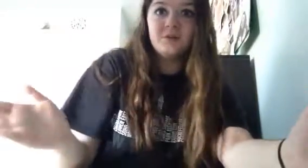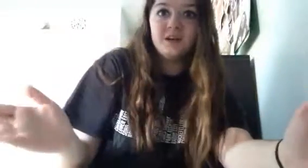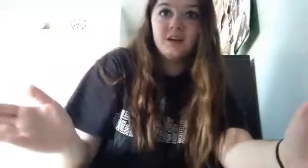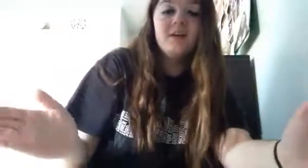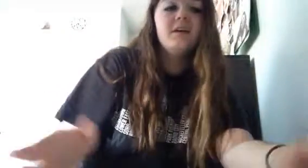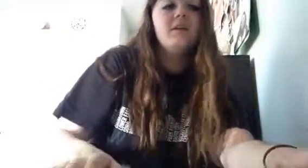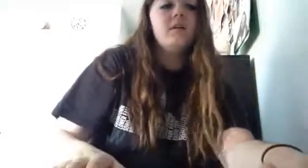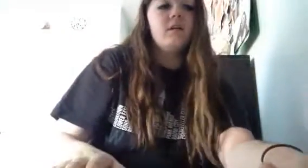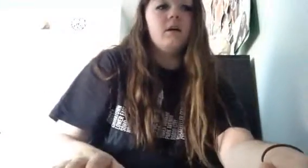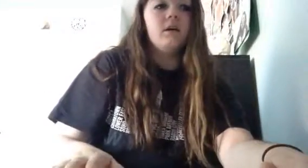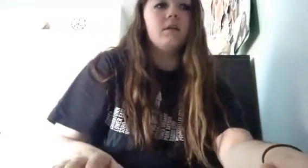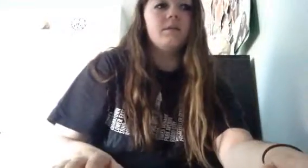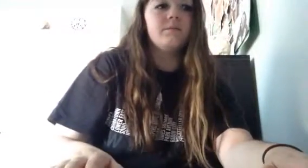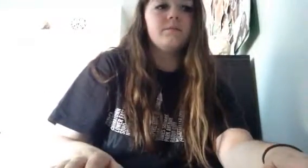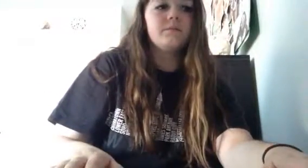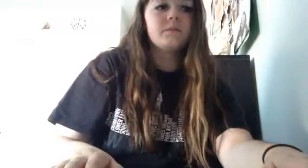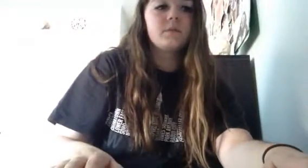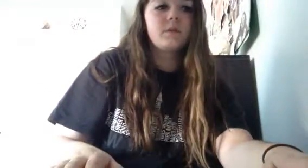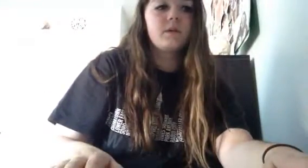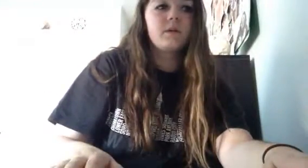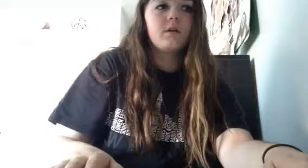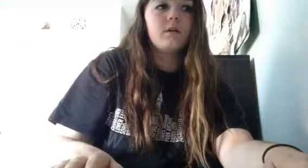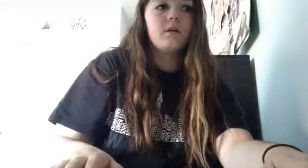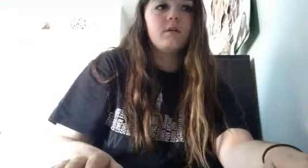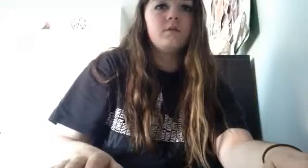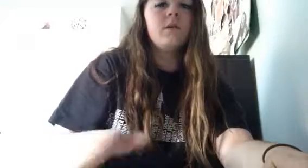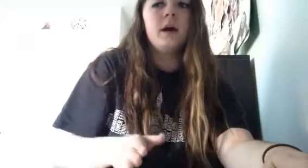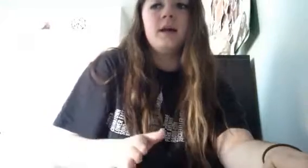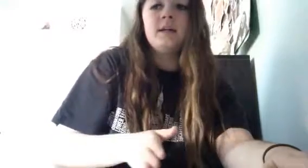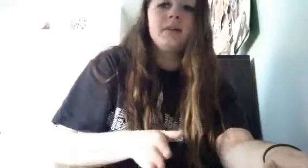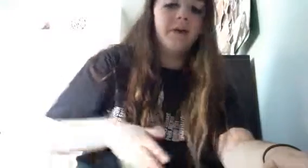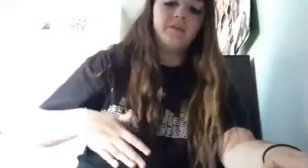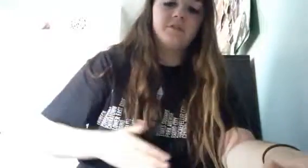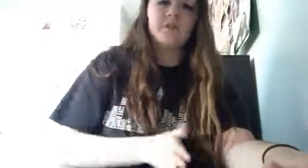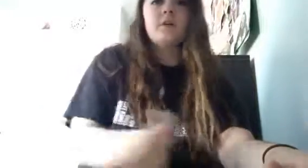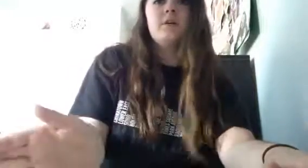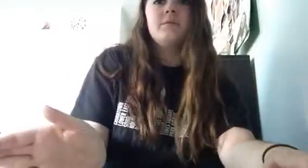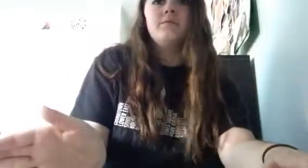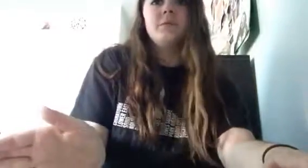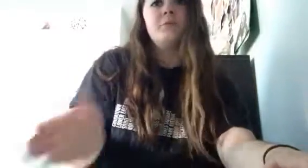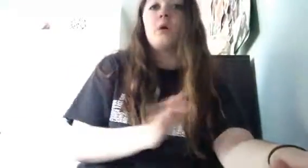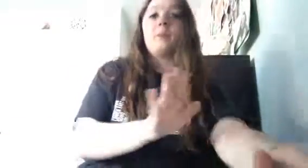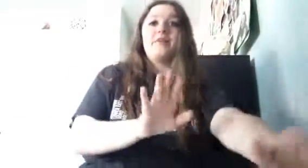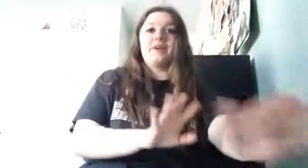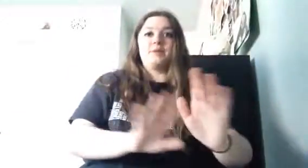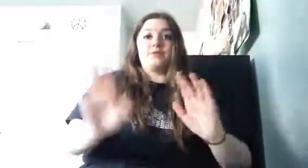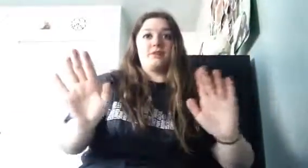doing and so i had to take like this turn we were on my like my drive